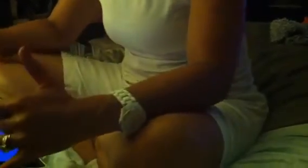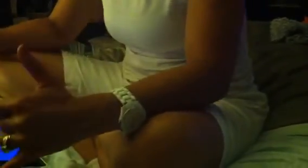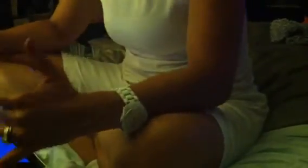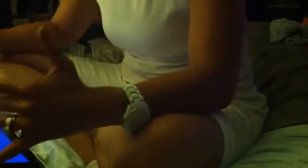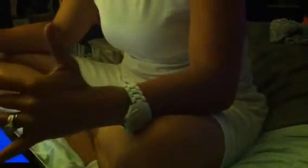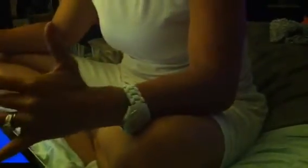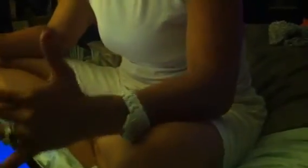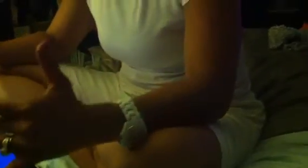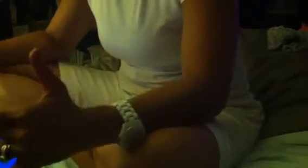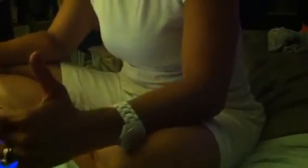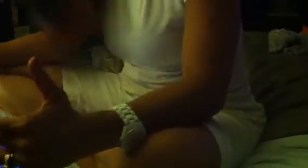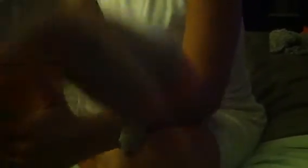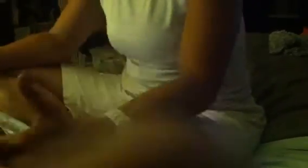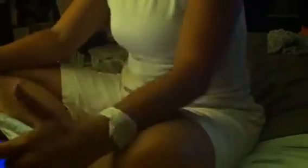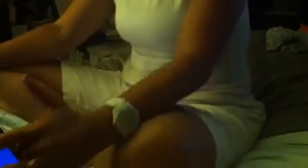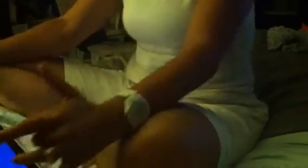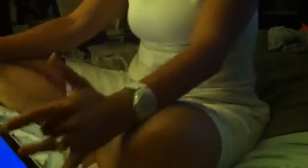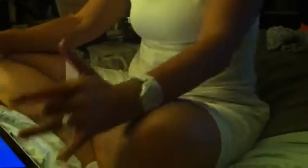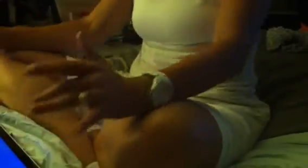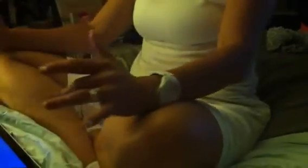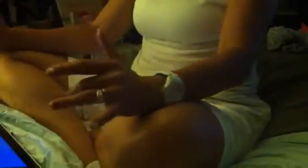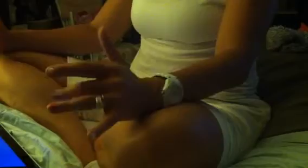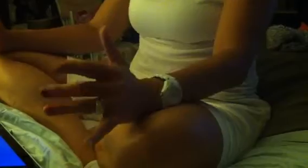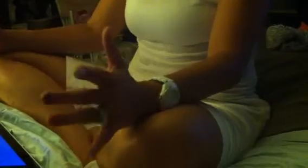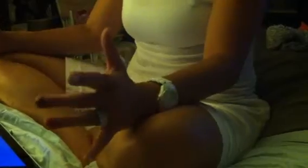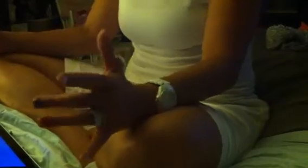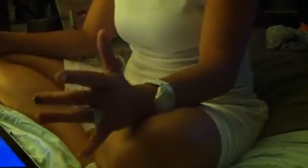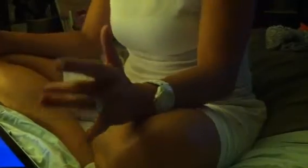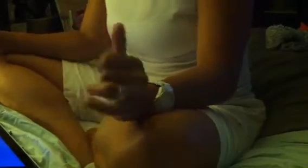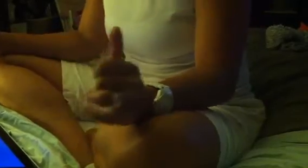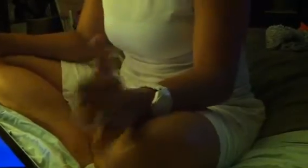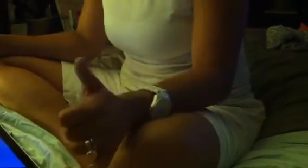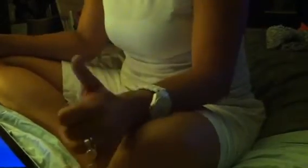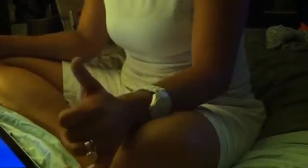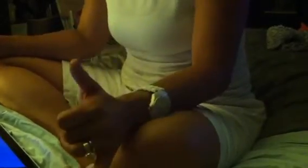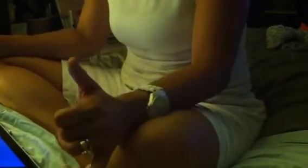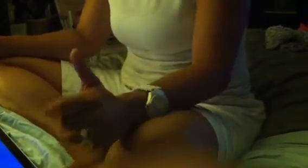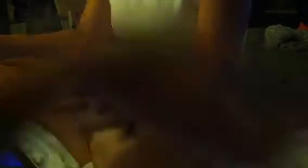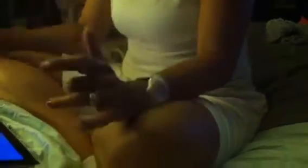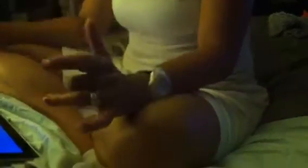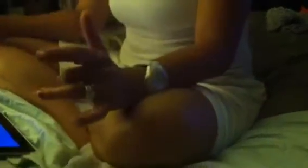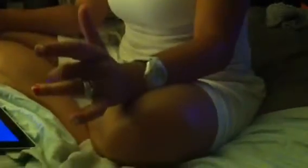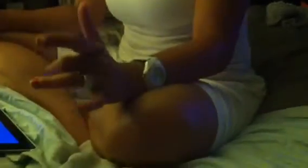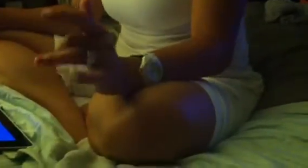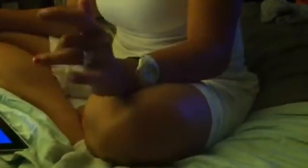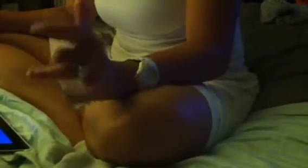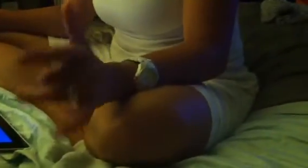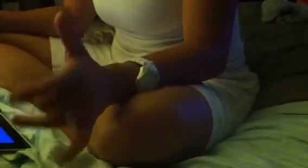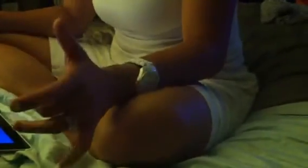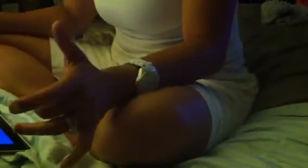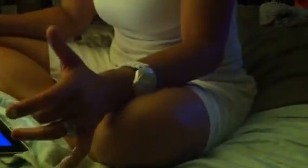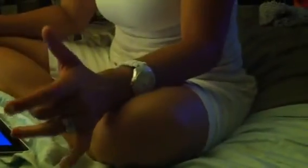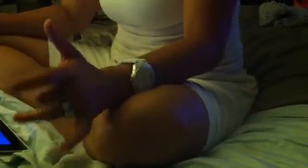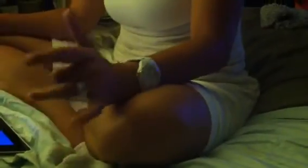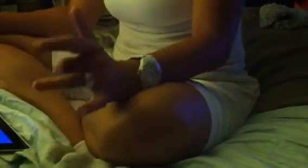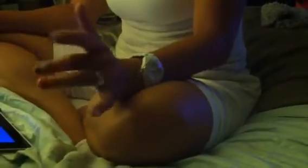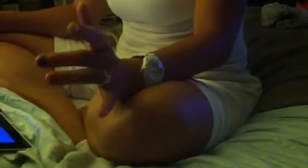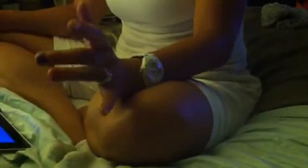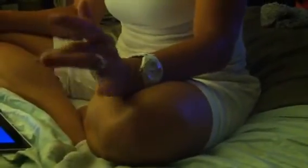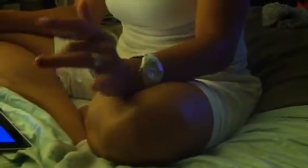by your side. How could I know that you would go, that you